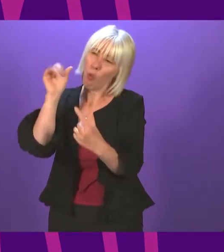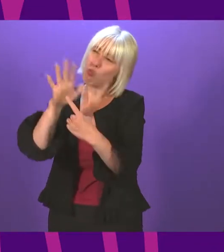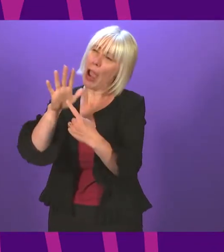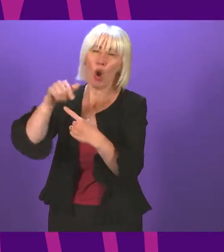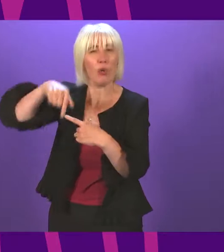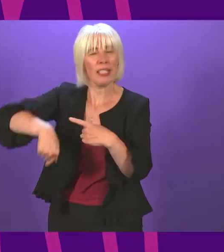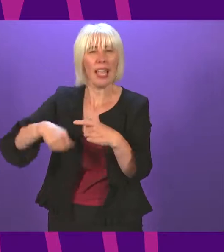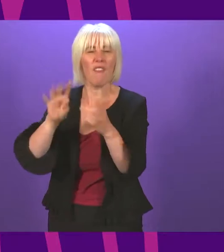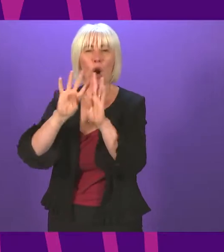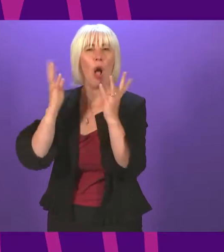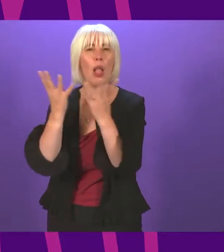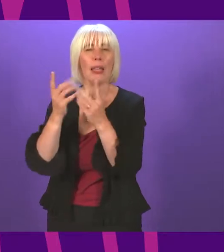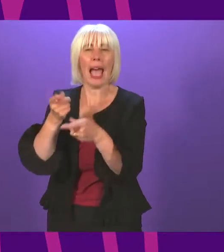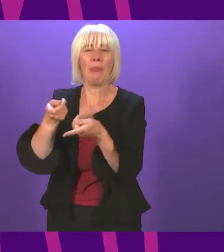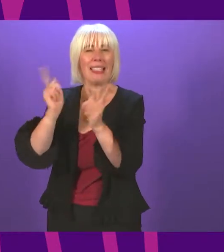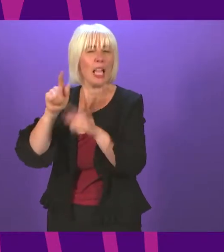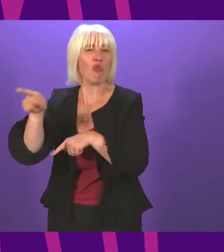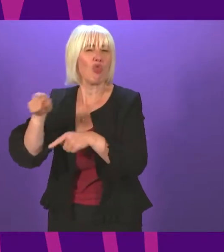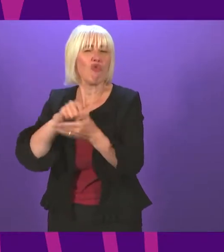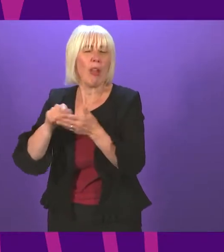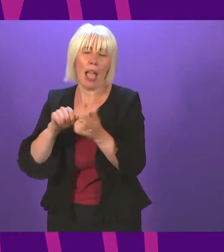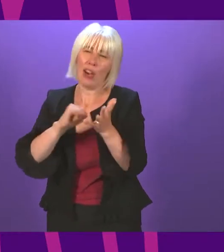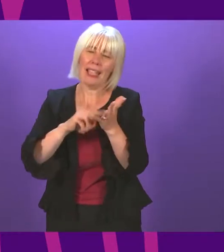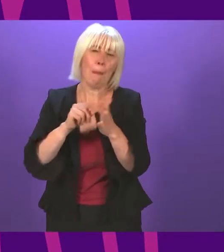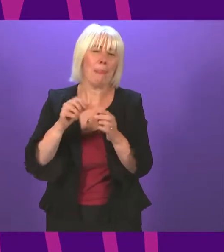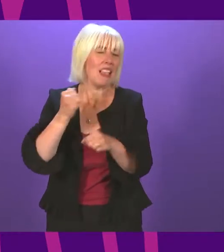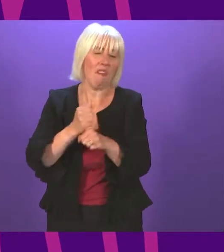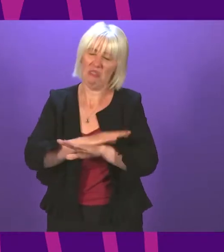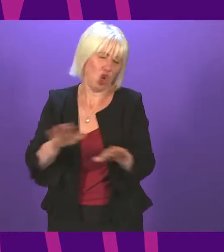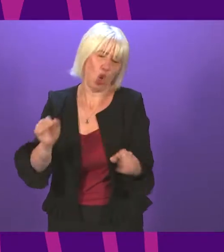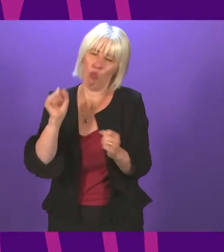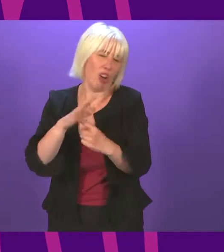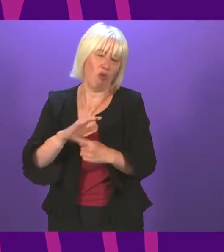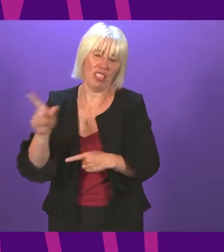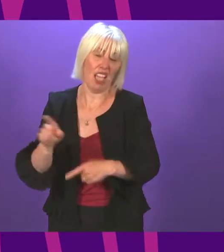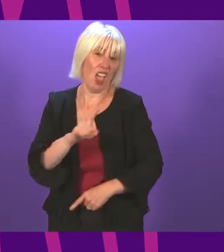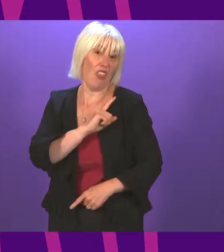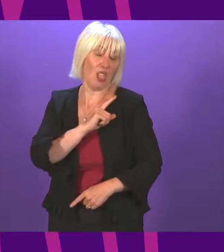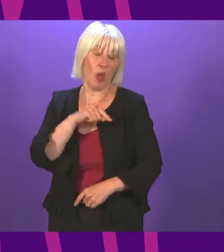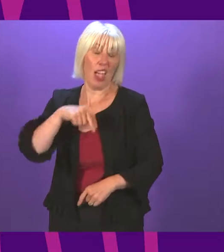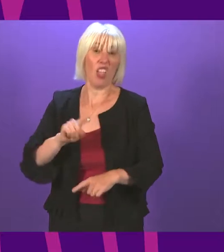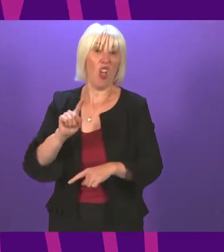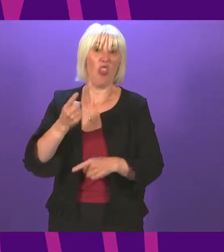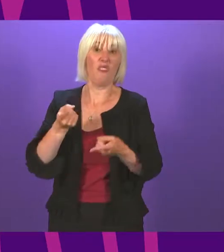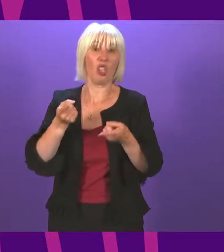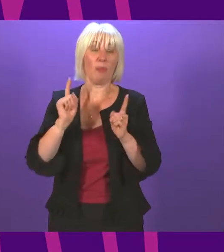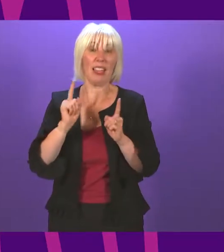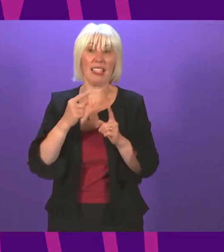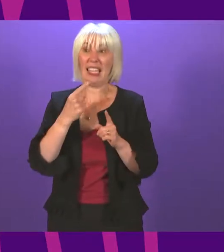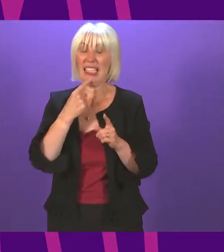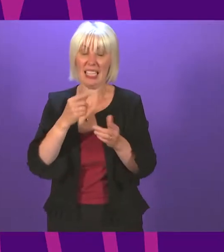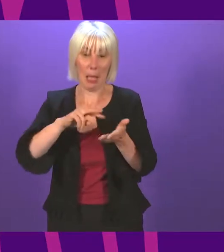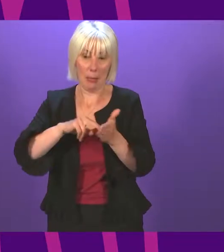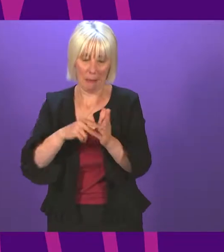for the Cabinet Secretary nor the SNP government. No wonder the First Minister reportedly had to send the plan